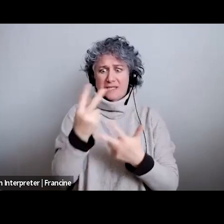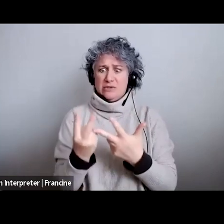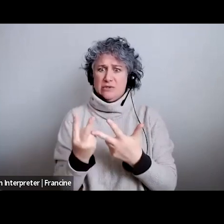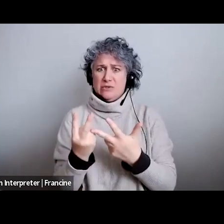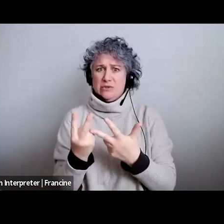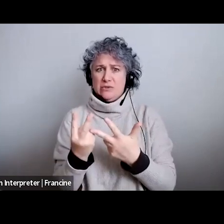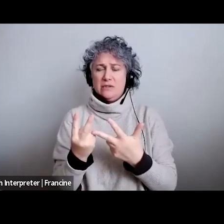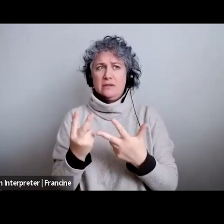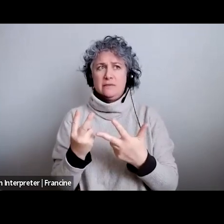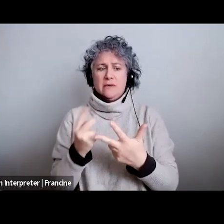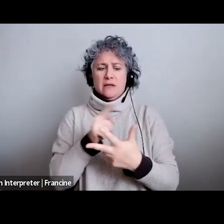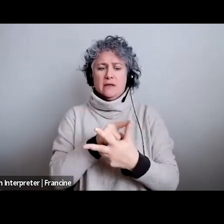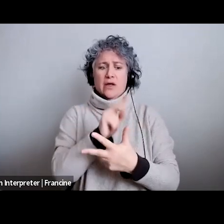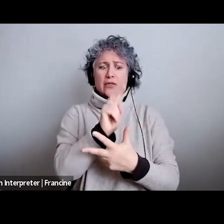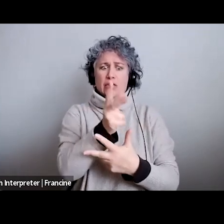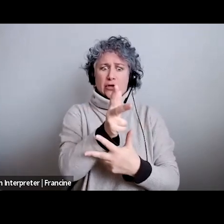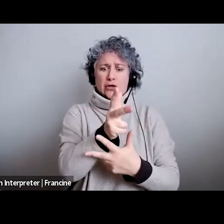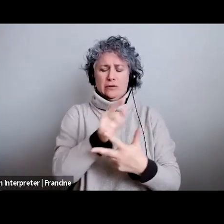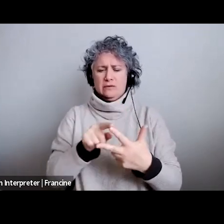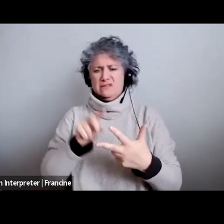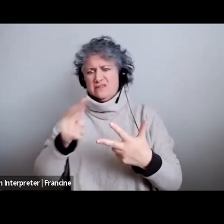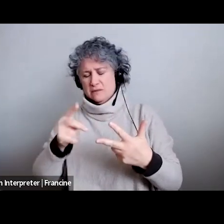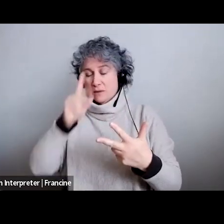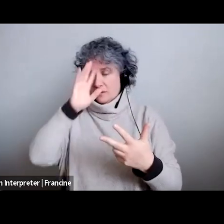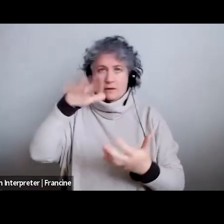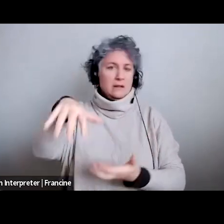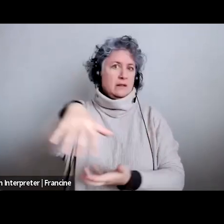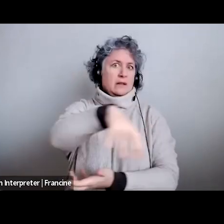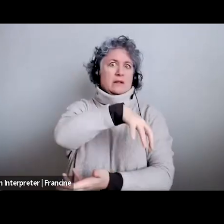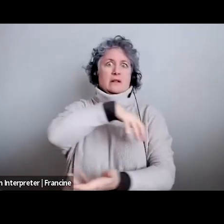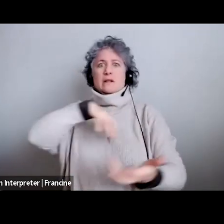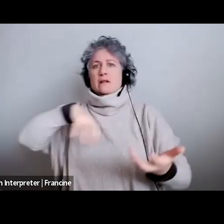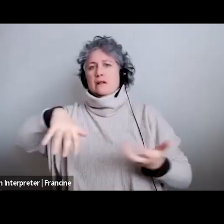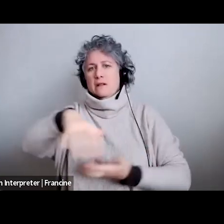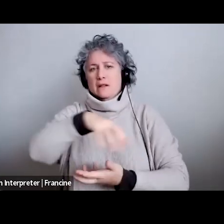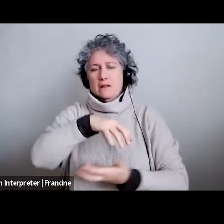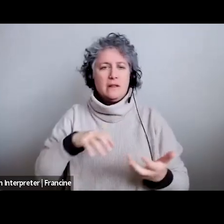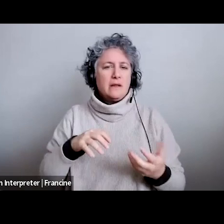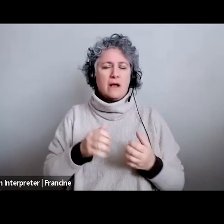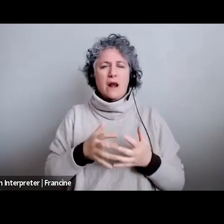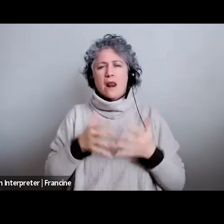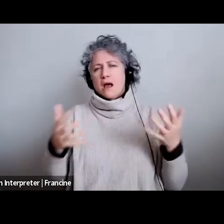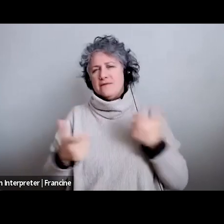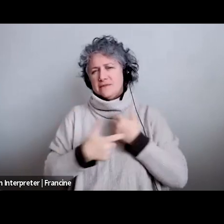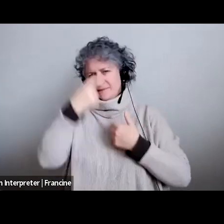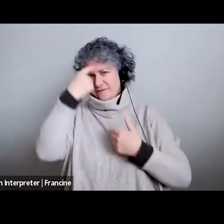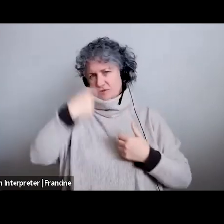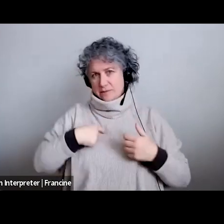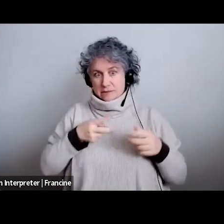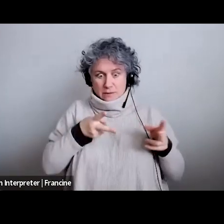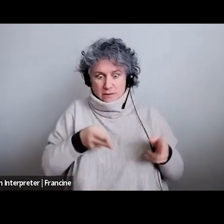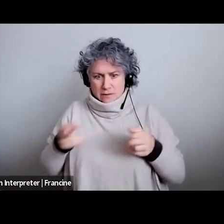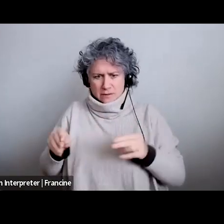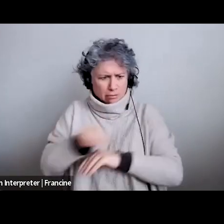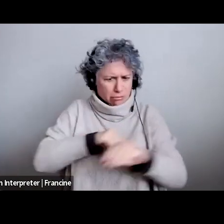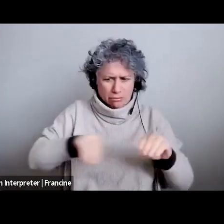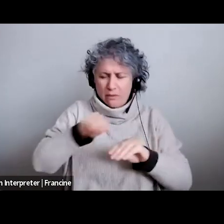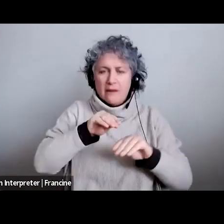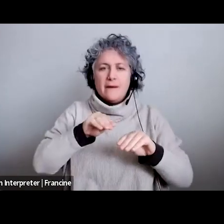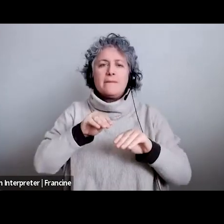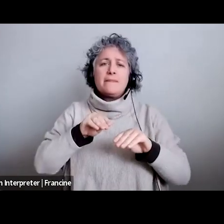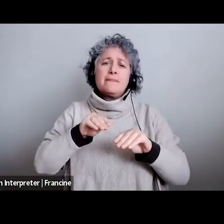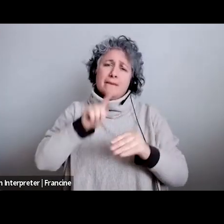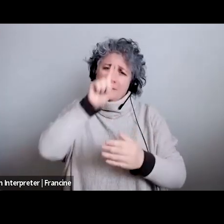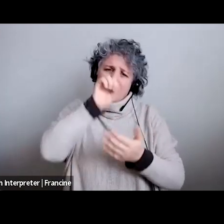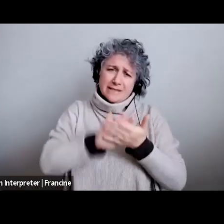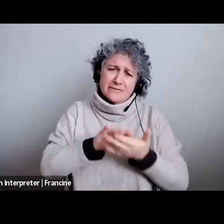third of the first one the second you know that takes a lot of time to edit and you know believe it or not we want